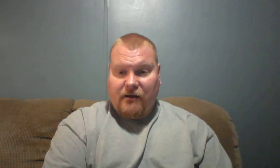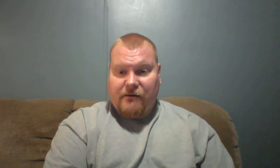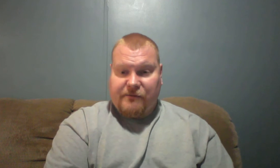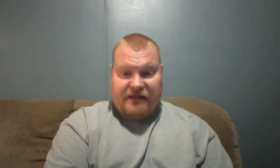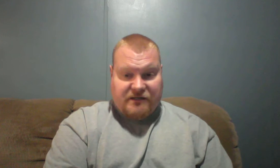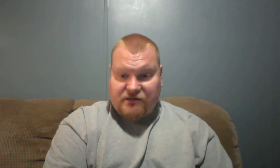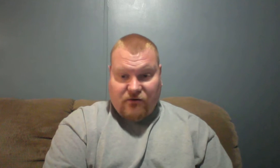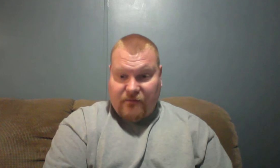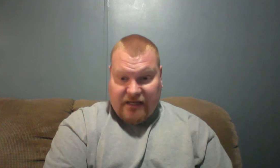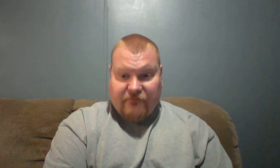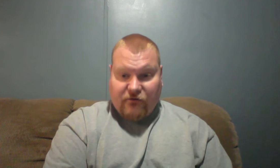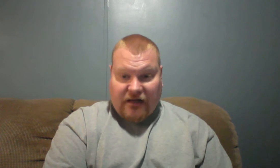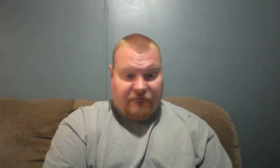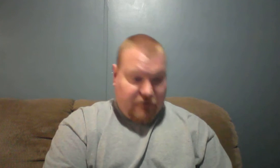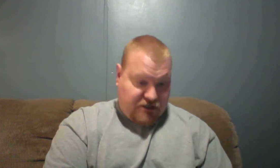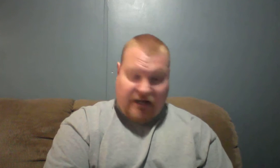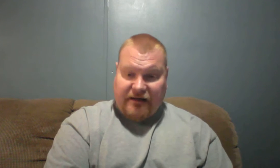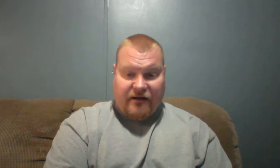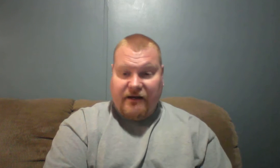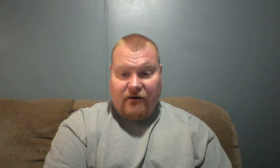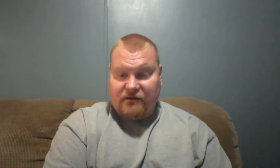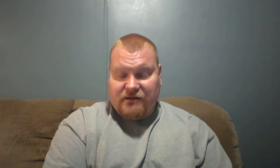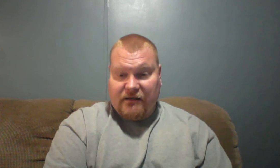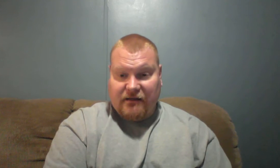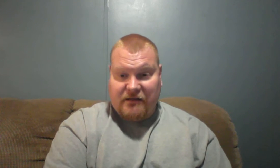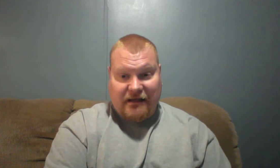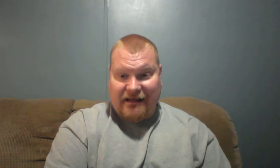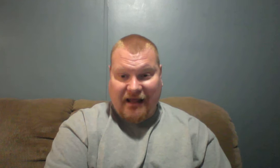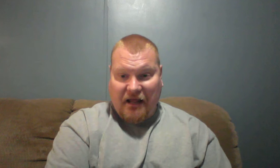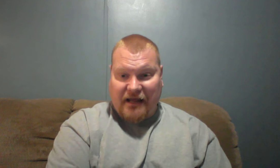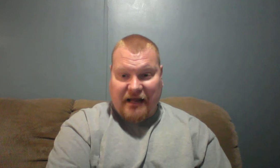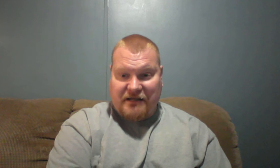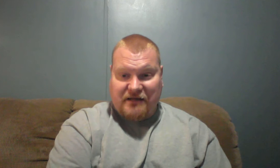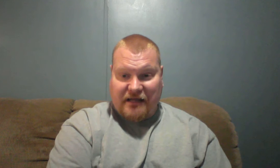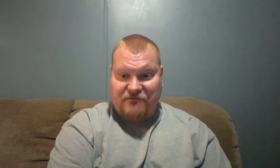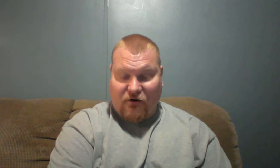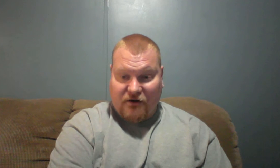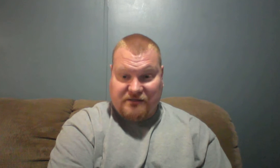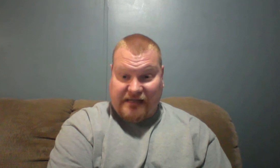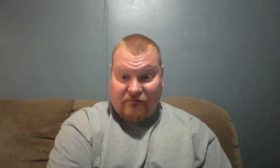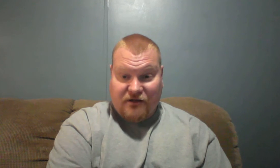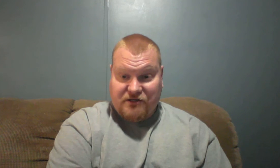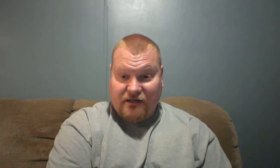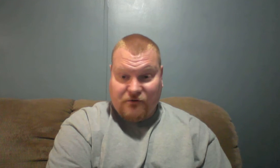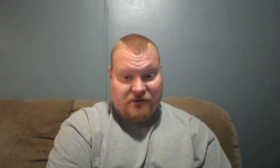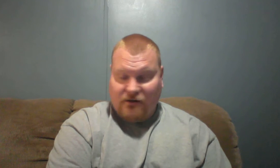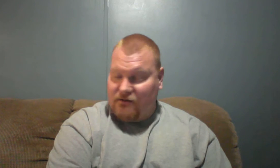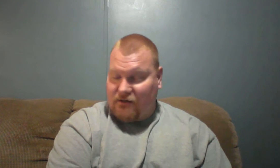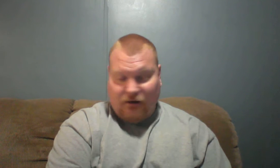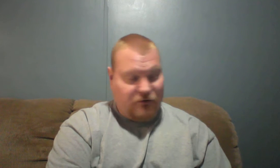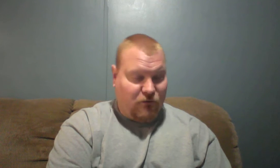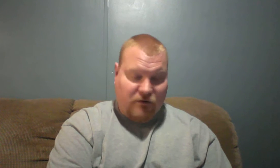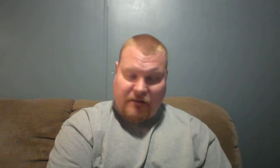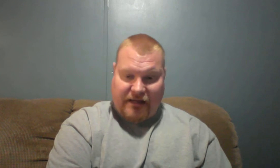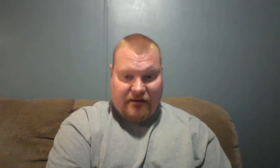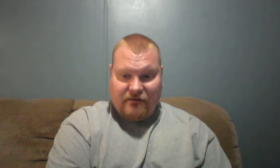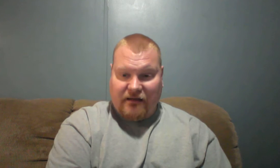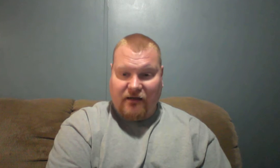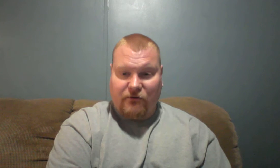But that's just going to be giving your life for your child down here. It's, it's, as far as salvation goes, only one man that hung on the